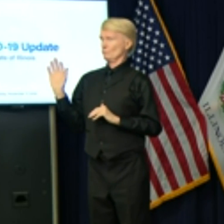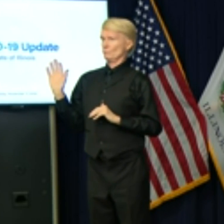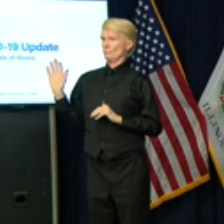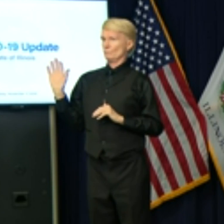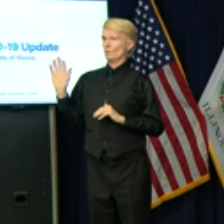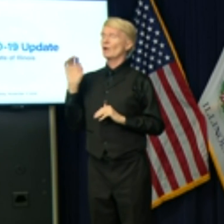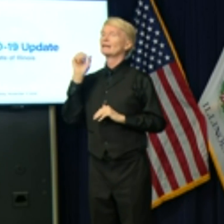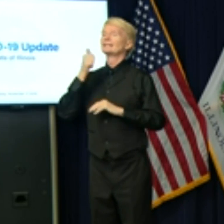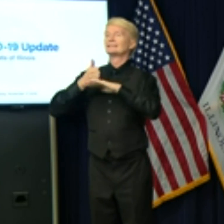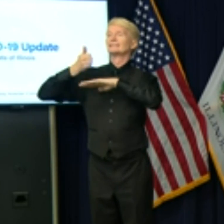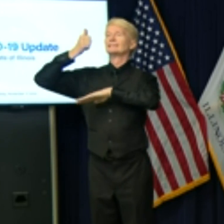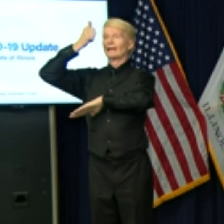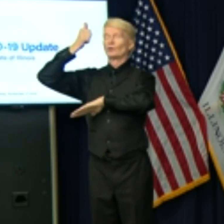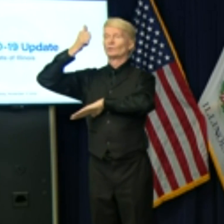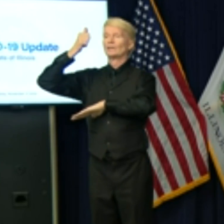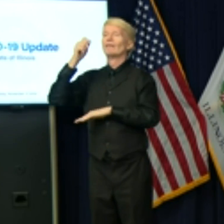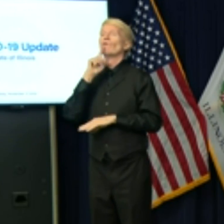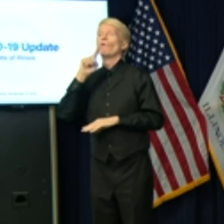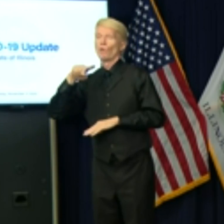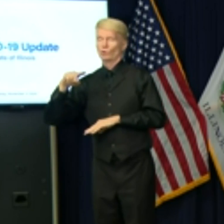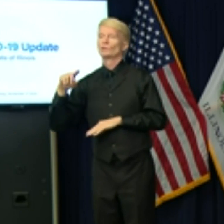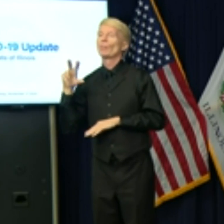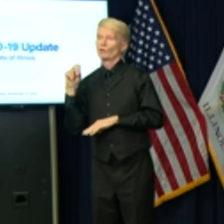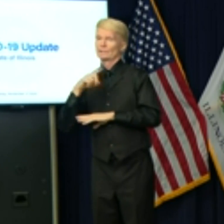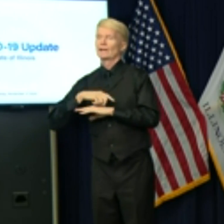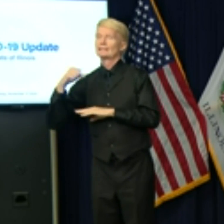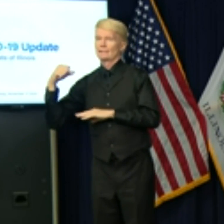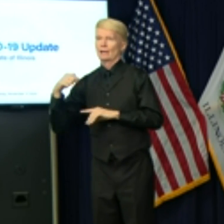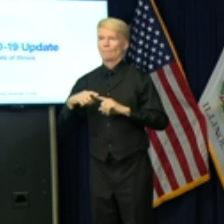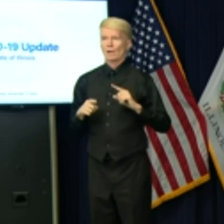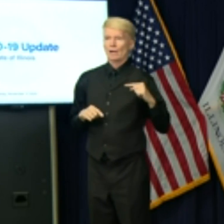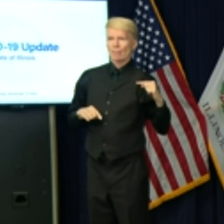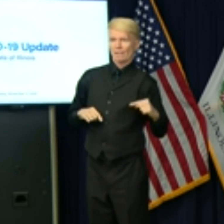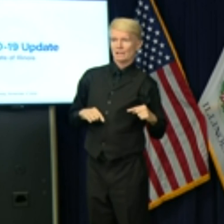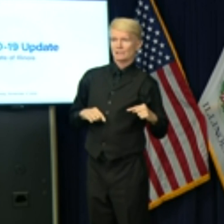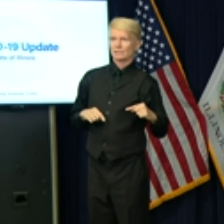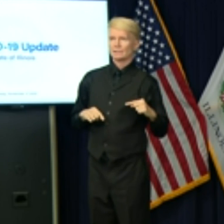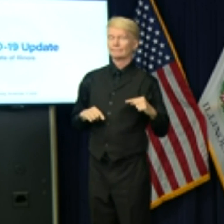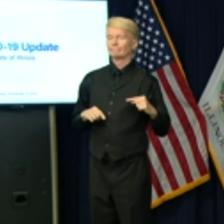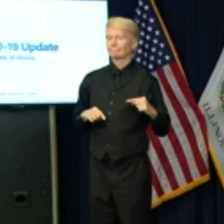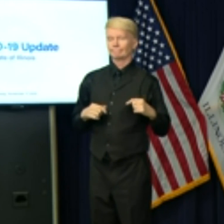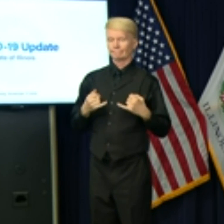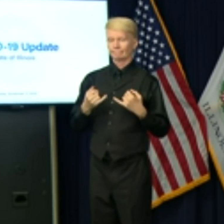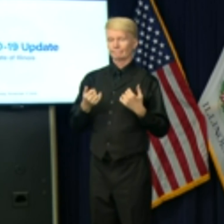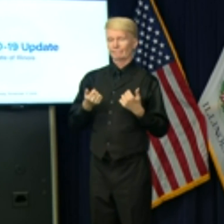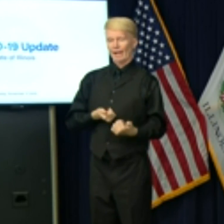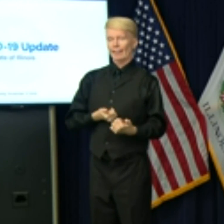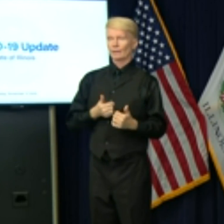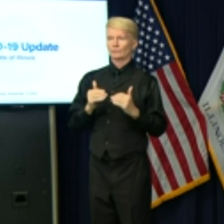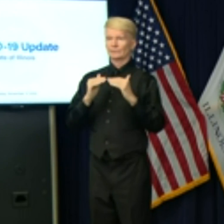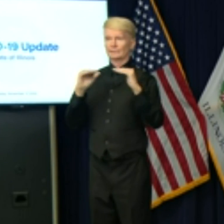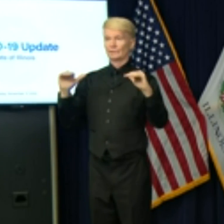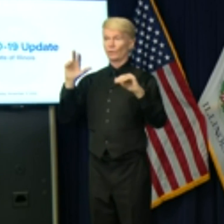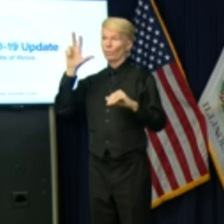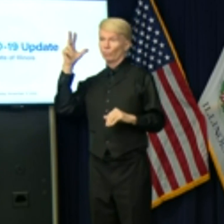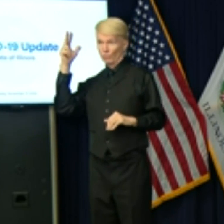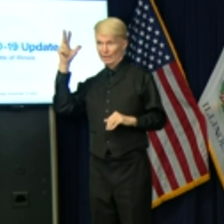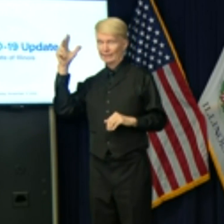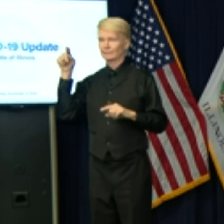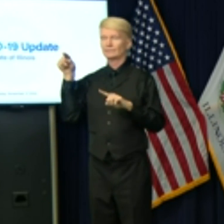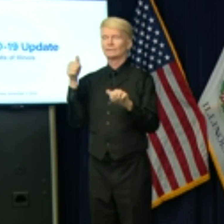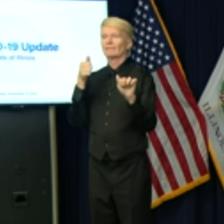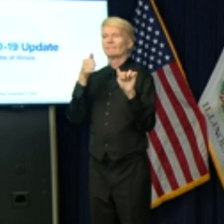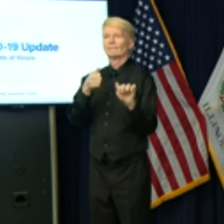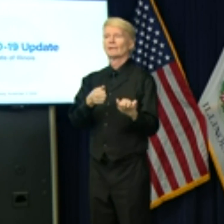are 30 days. The executive order is 30 days. That's right. I'm sorry. But this will be bounded by, this Tier 3 mitigation is